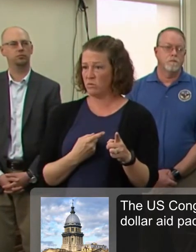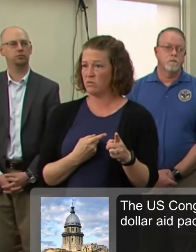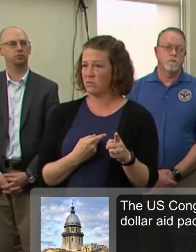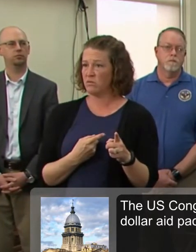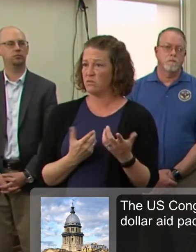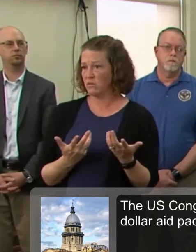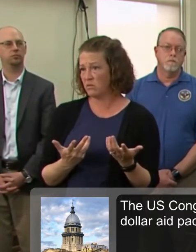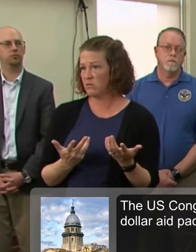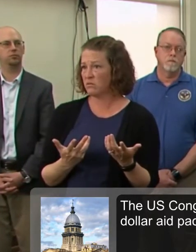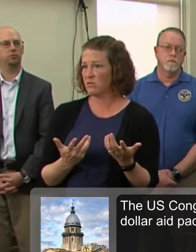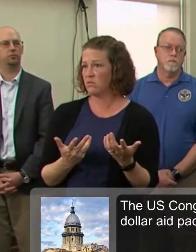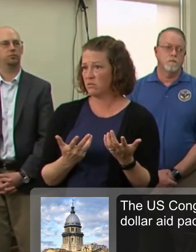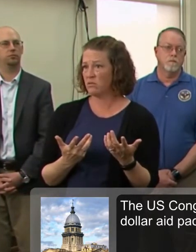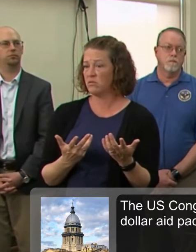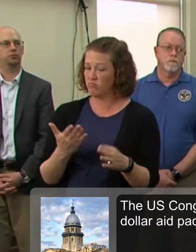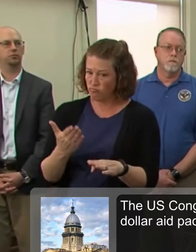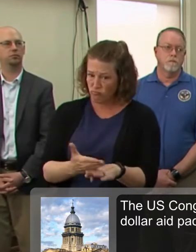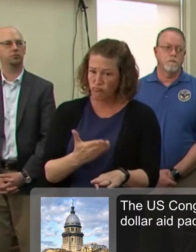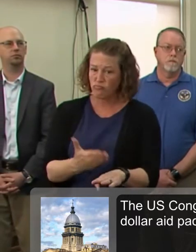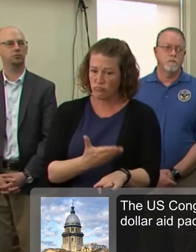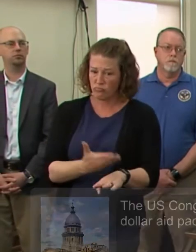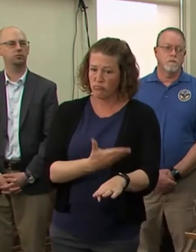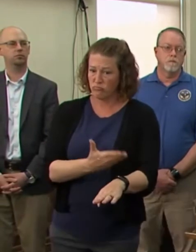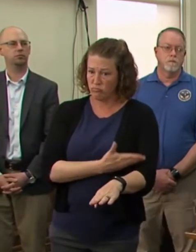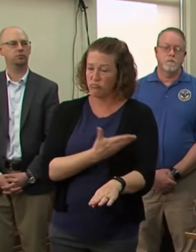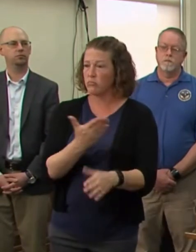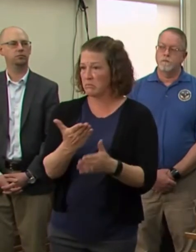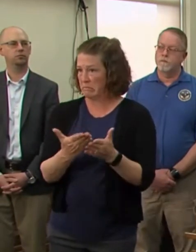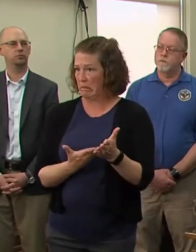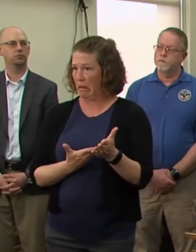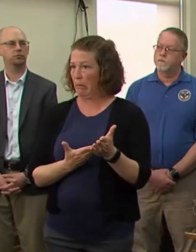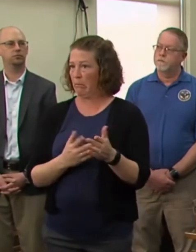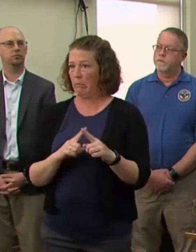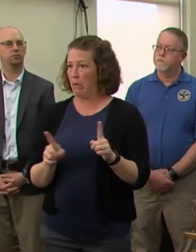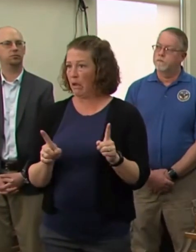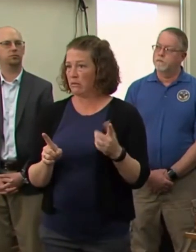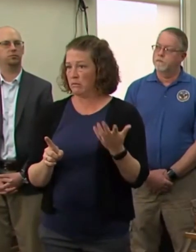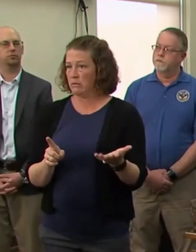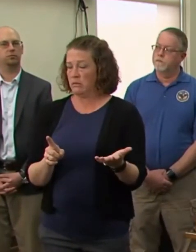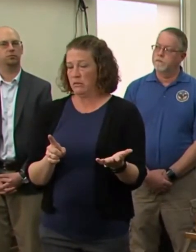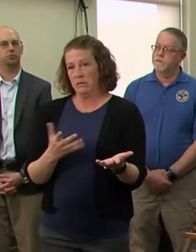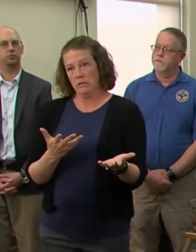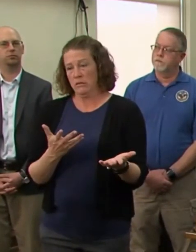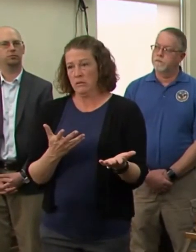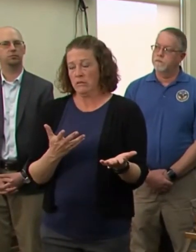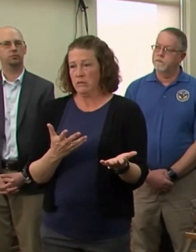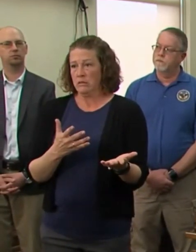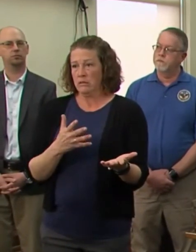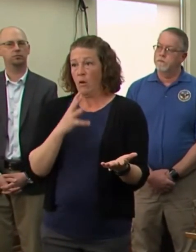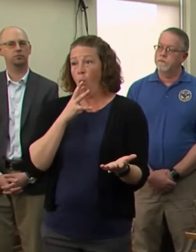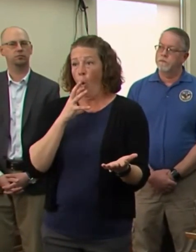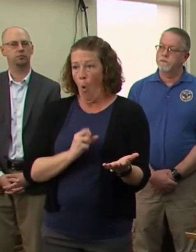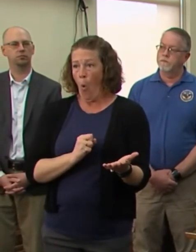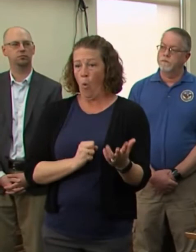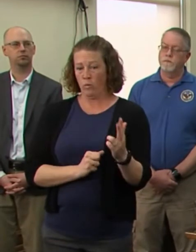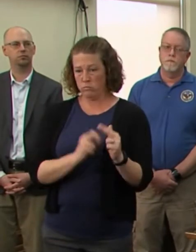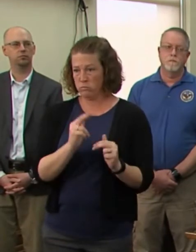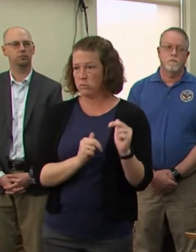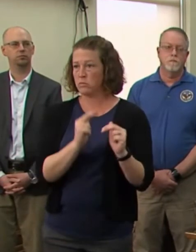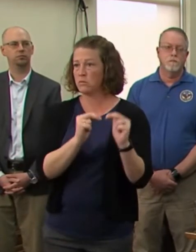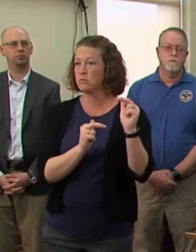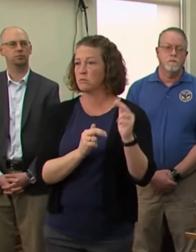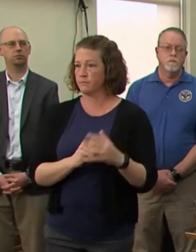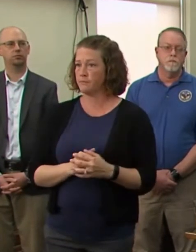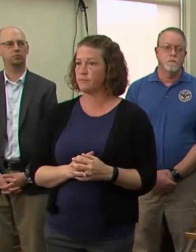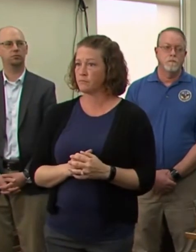hundred years old. We've renovated over time, but they're still not built for something like this. So we're doing the best we can, uh, to, to keep